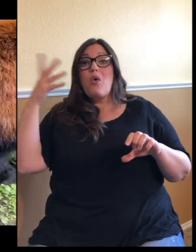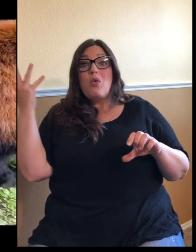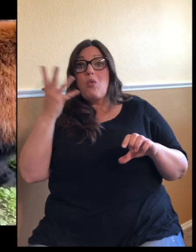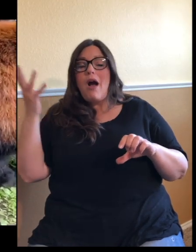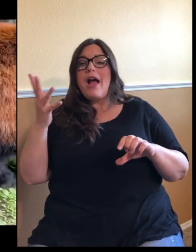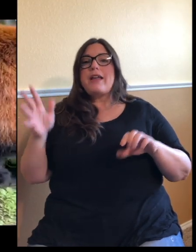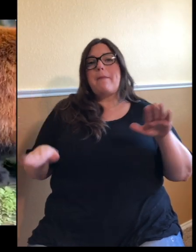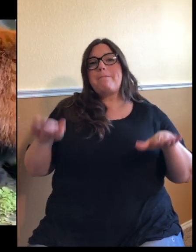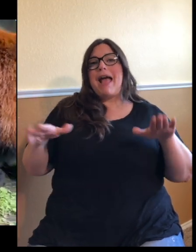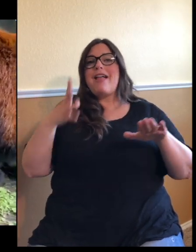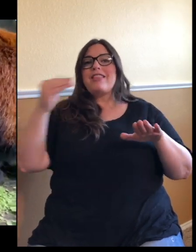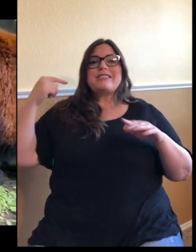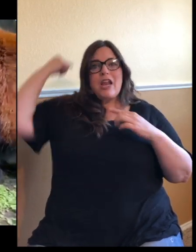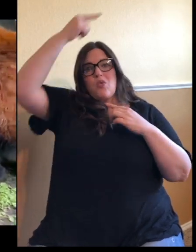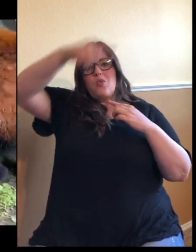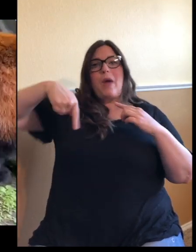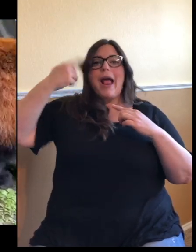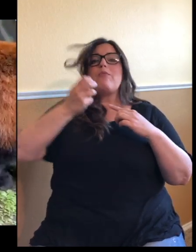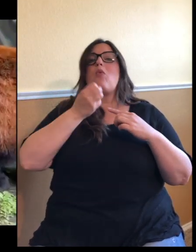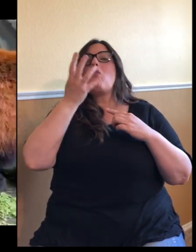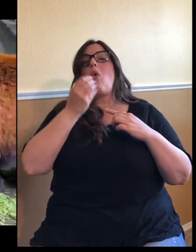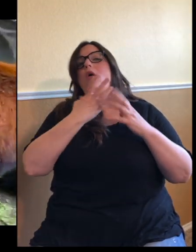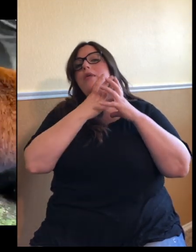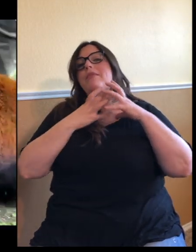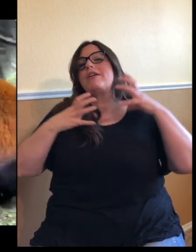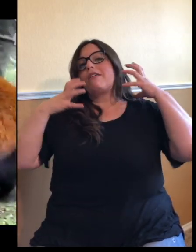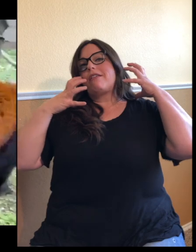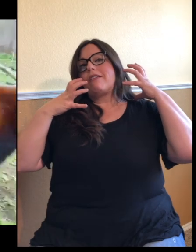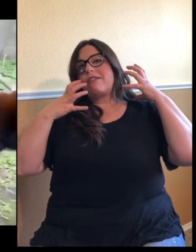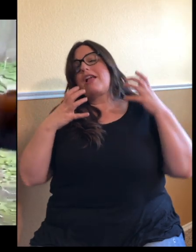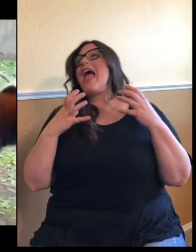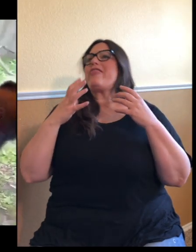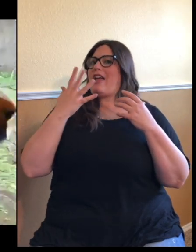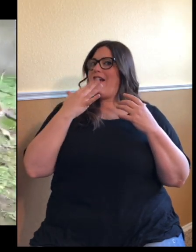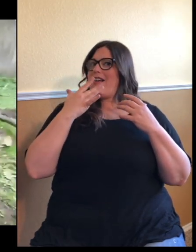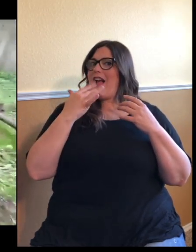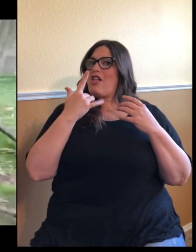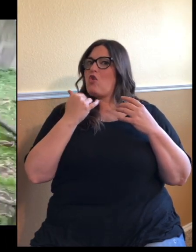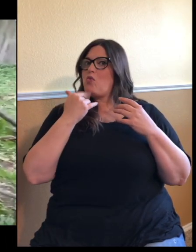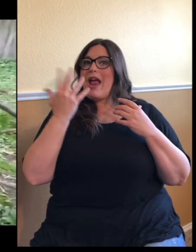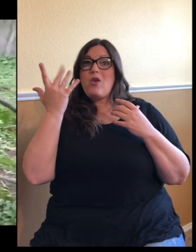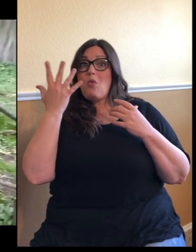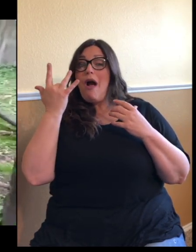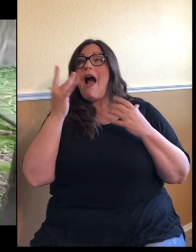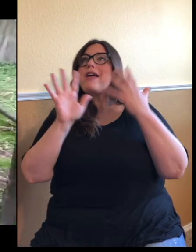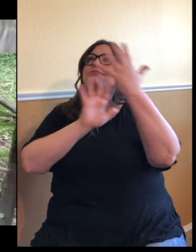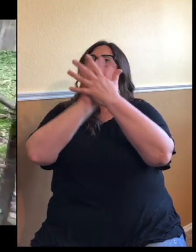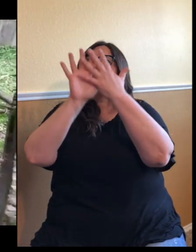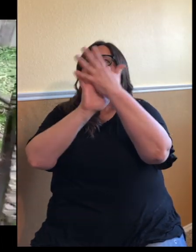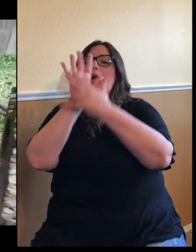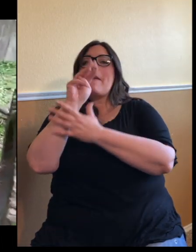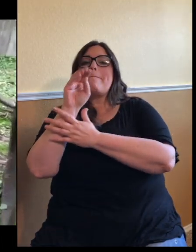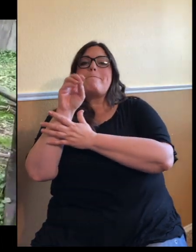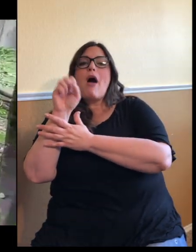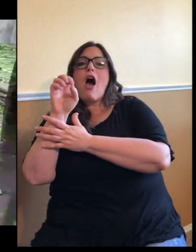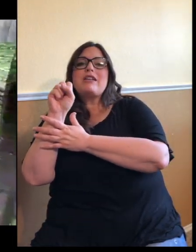comes from the moss that grows in the trees where they live, and they blend in for camouflage. And then the dark underbellies, when you look up into a tree,